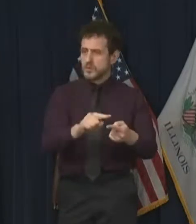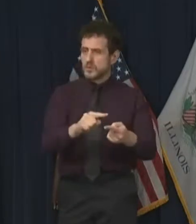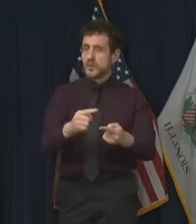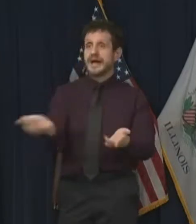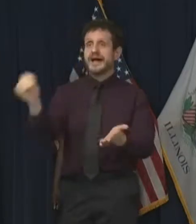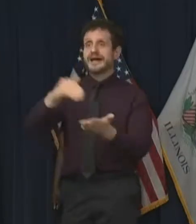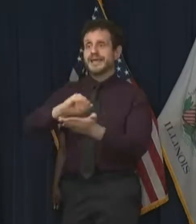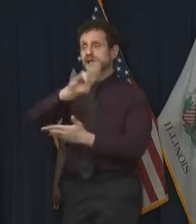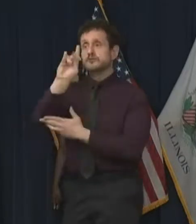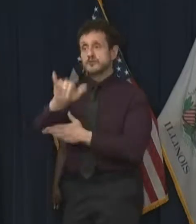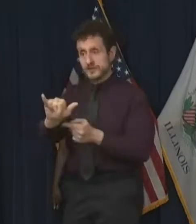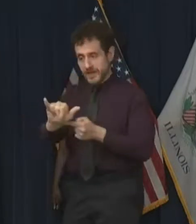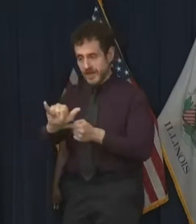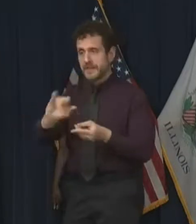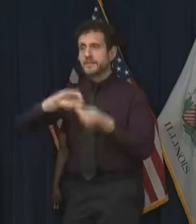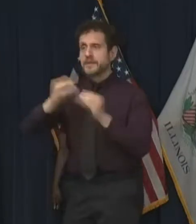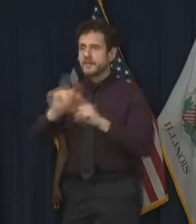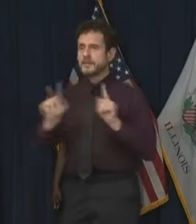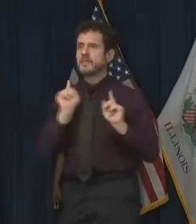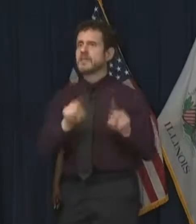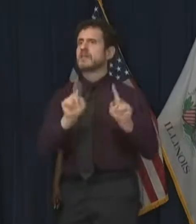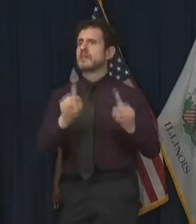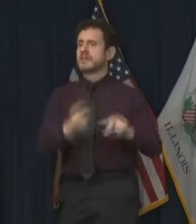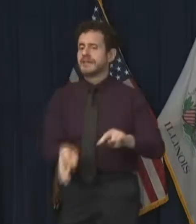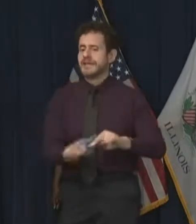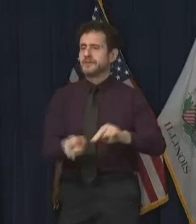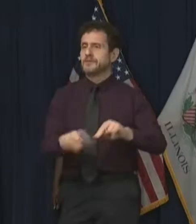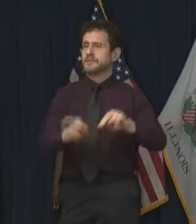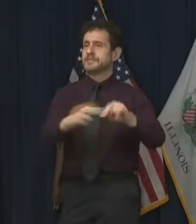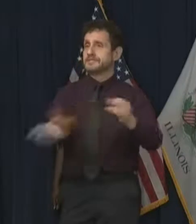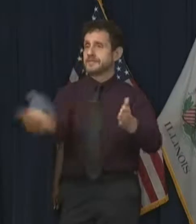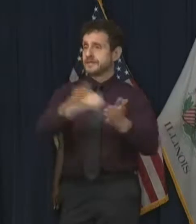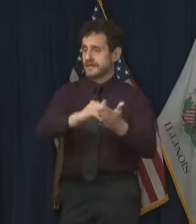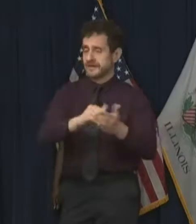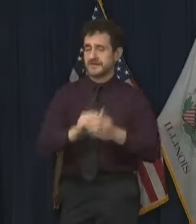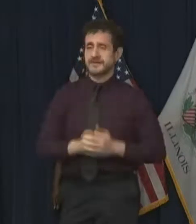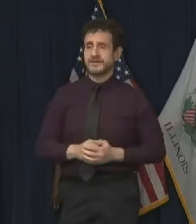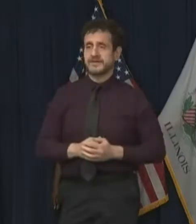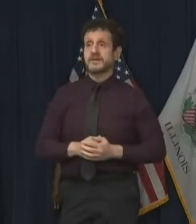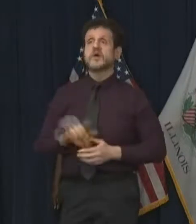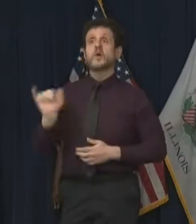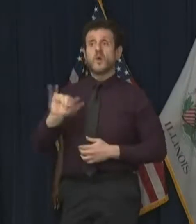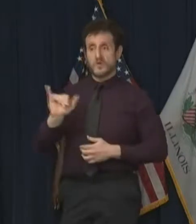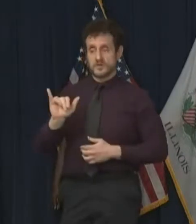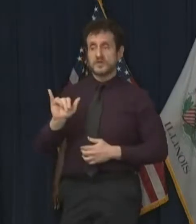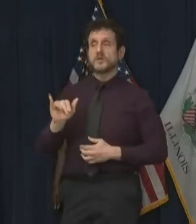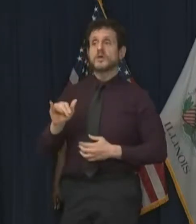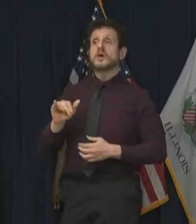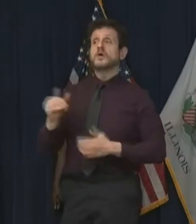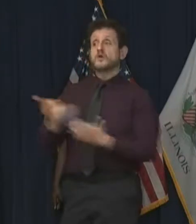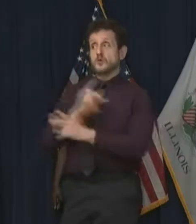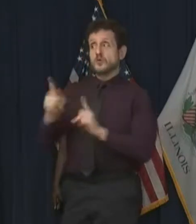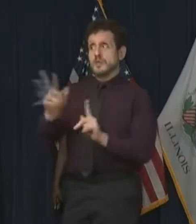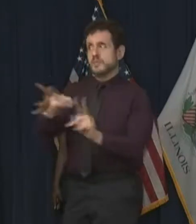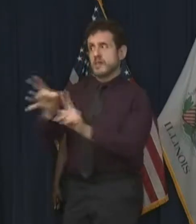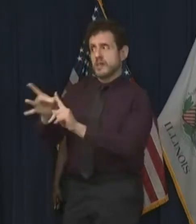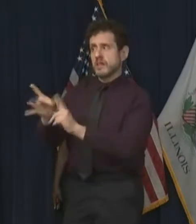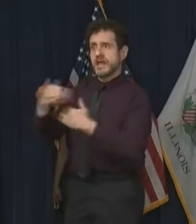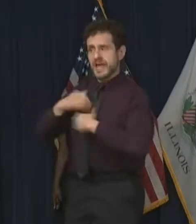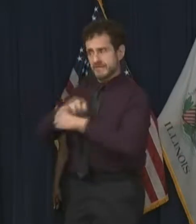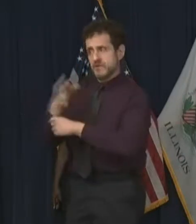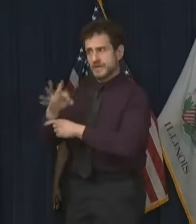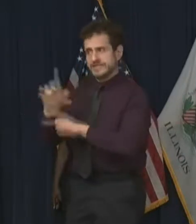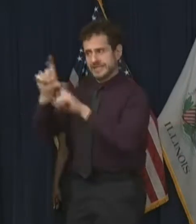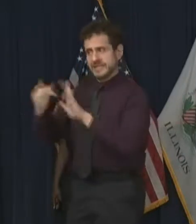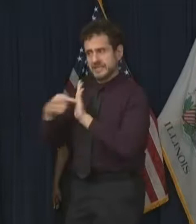increasing again. The number of cases we are reporting each day has also been increasing. The positivity rate has